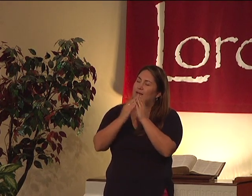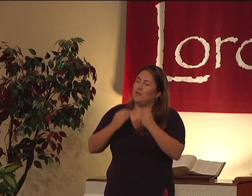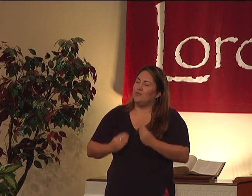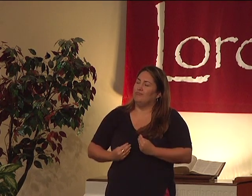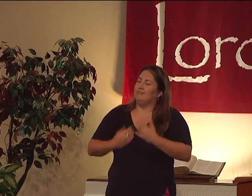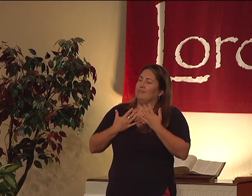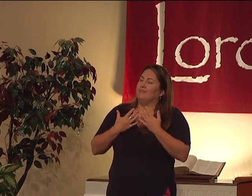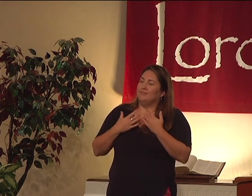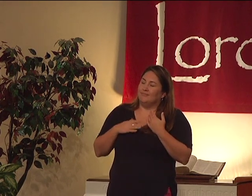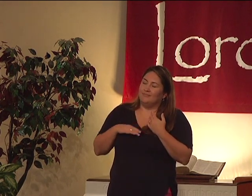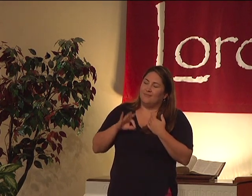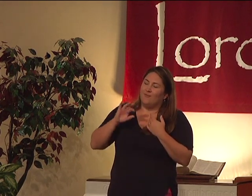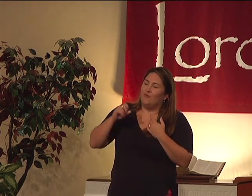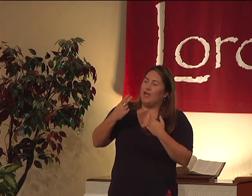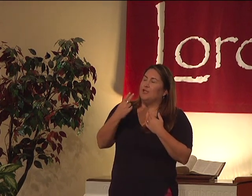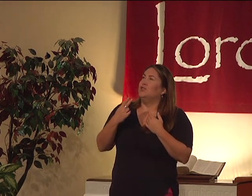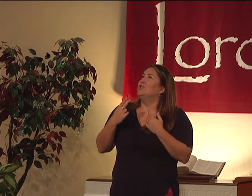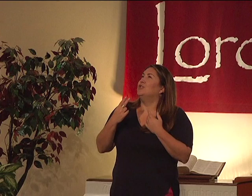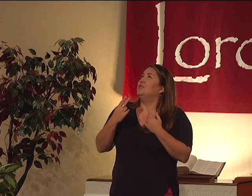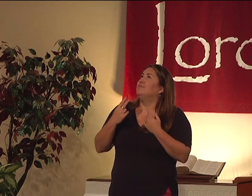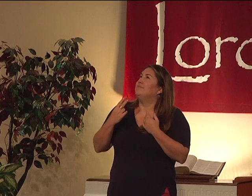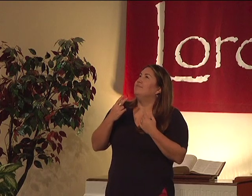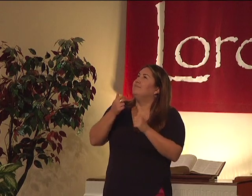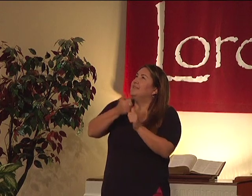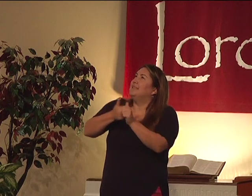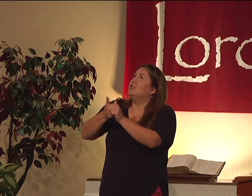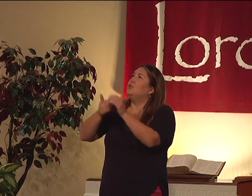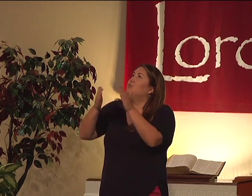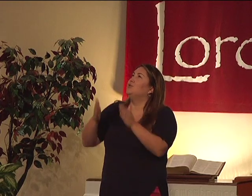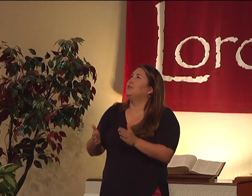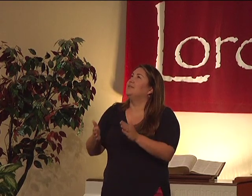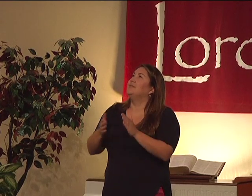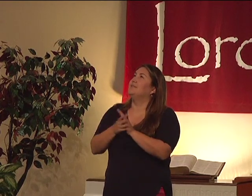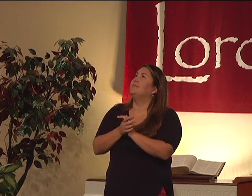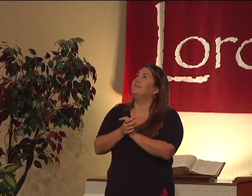Again, we ask that you refresh each person.